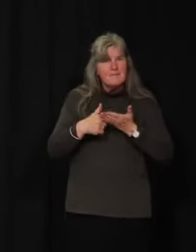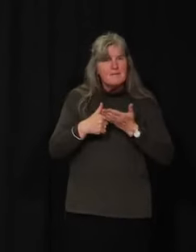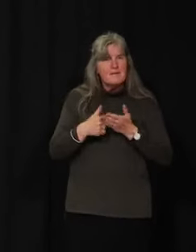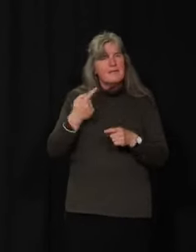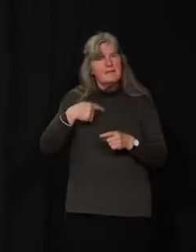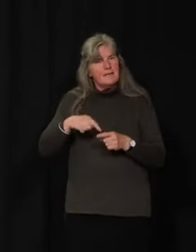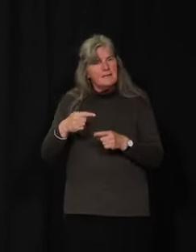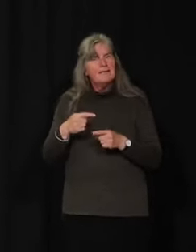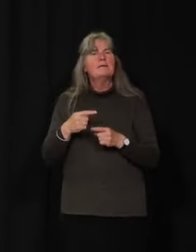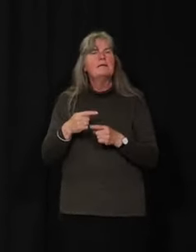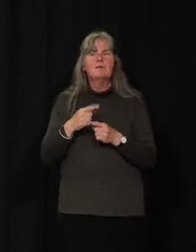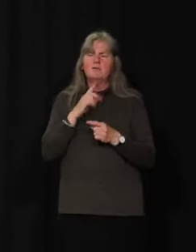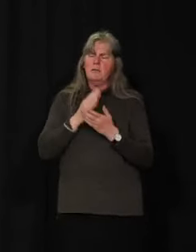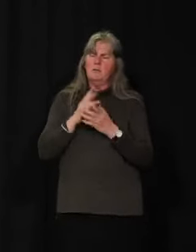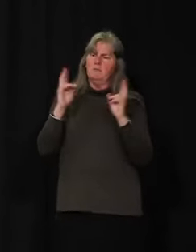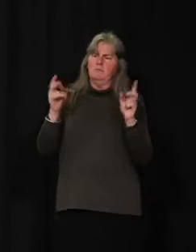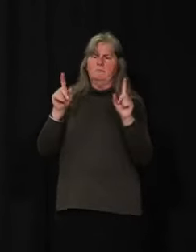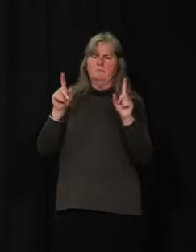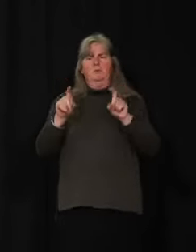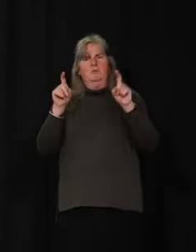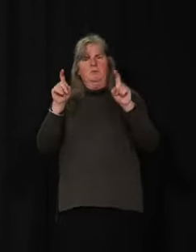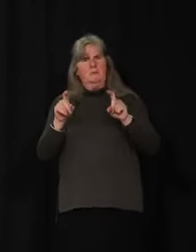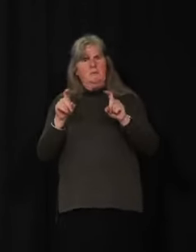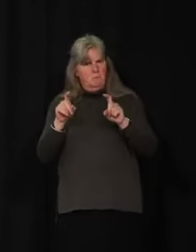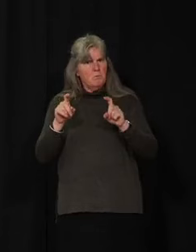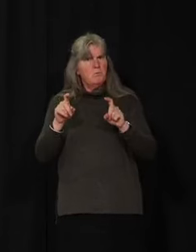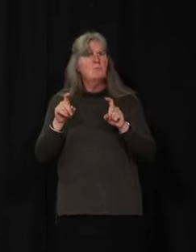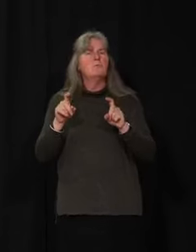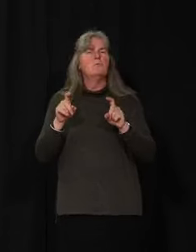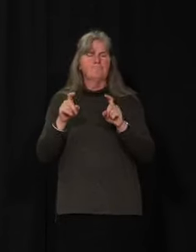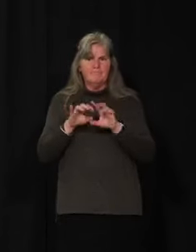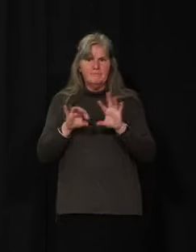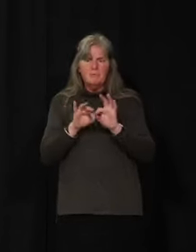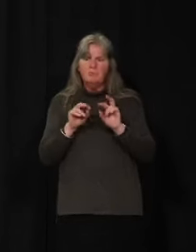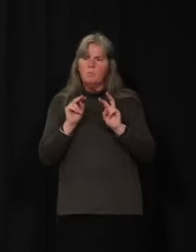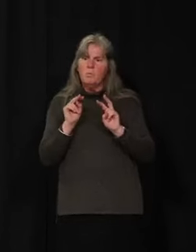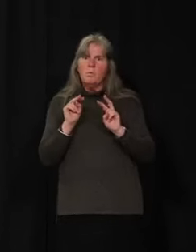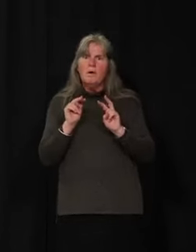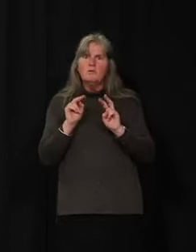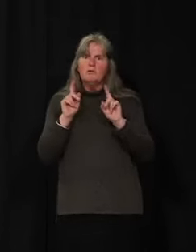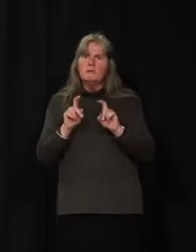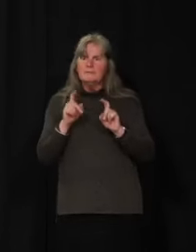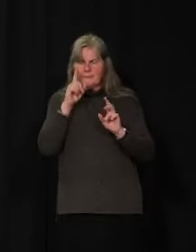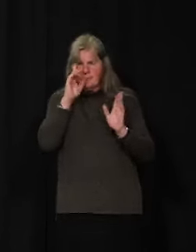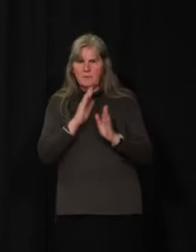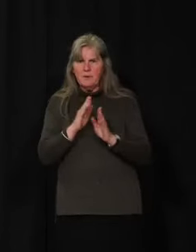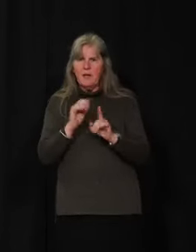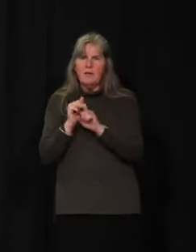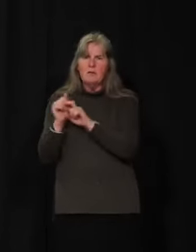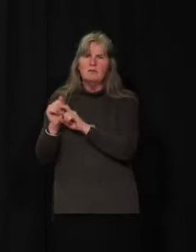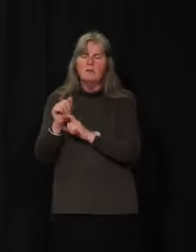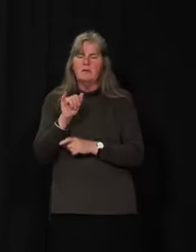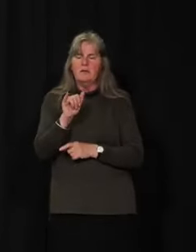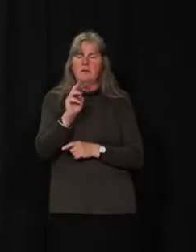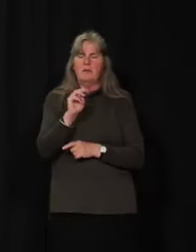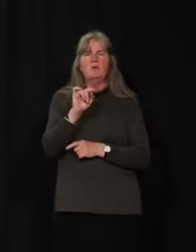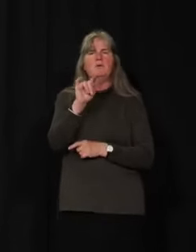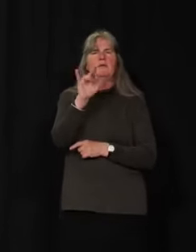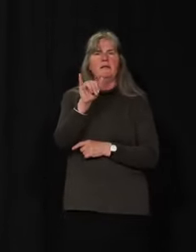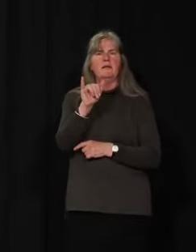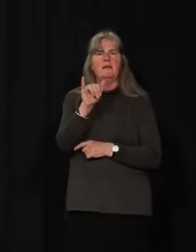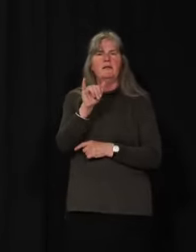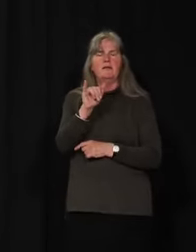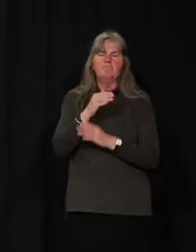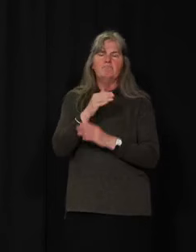the conversation about testing is becoming increasingly more important, and also immunity conversations. We know that